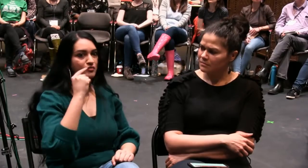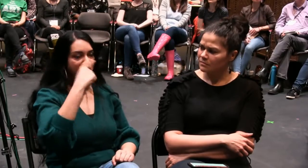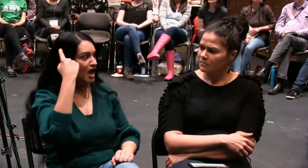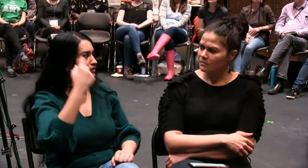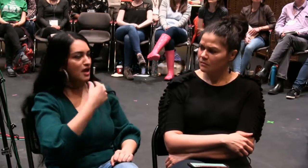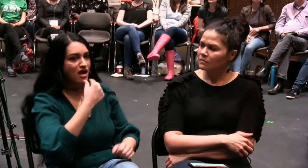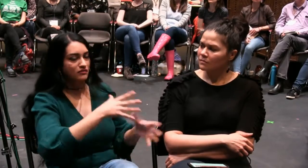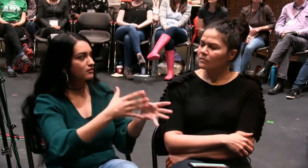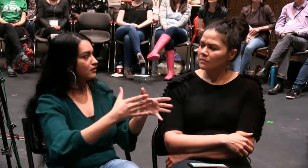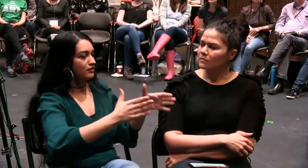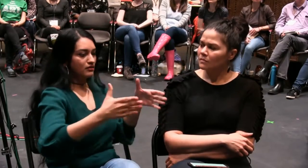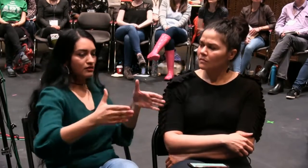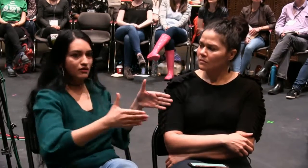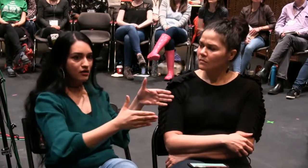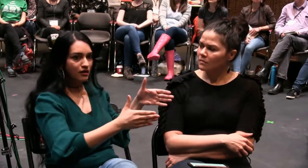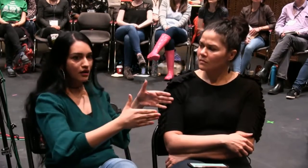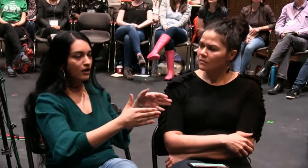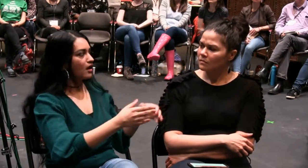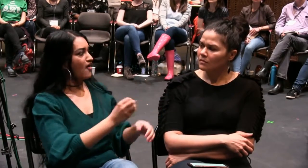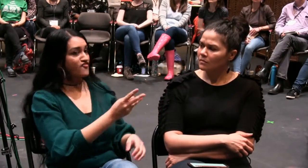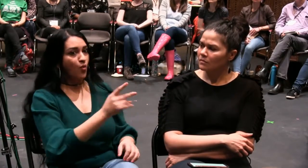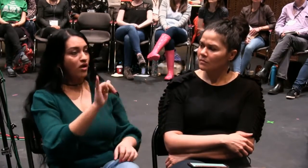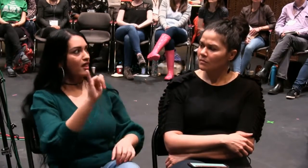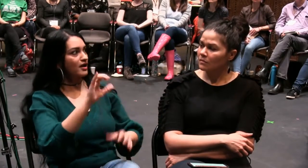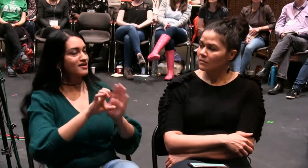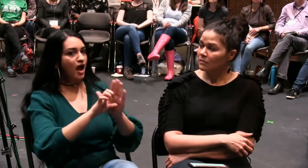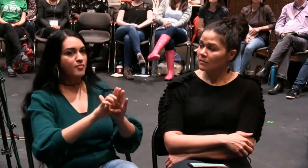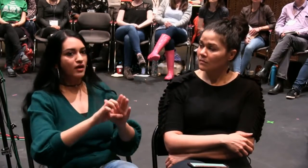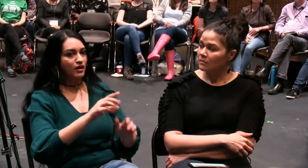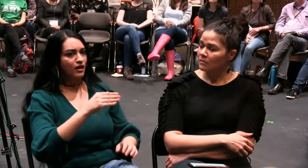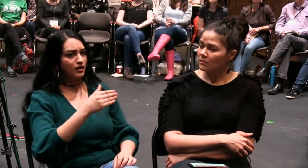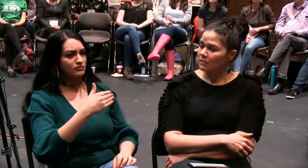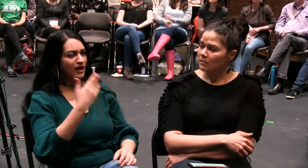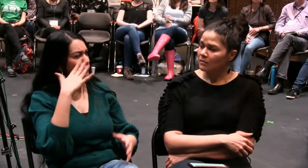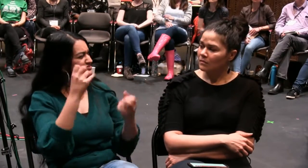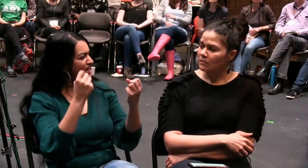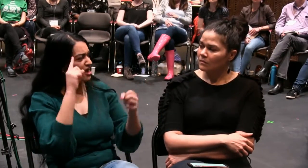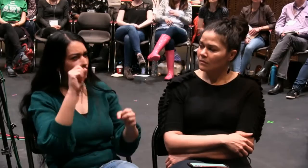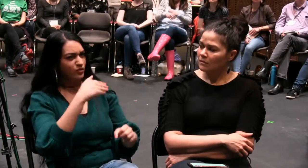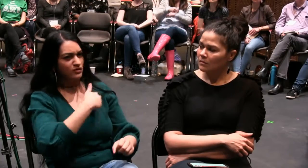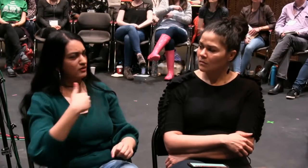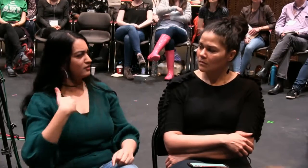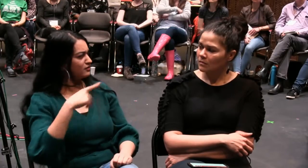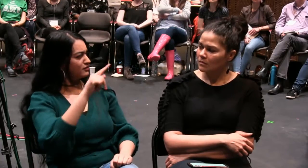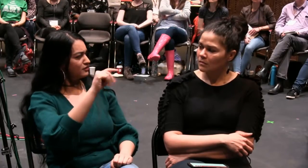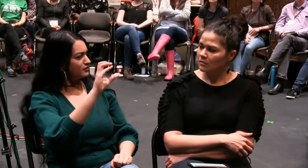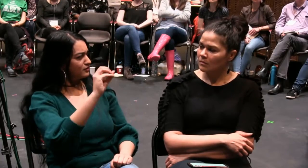And so it's not just deaf, but it's gay, black, all kinds of different groups.